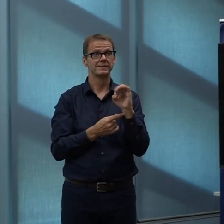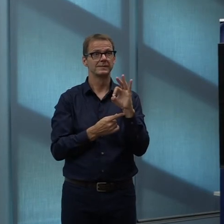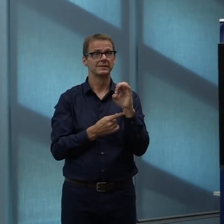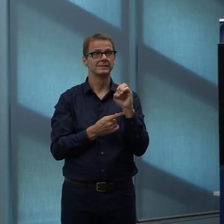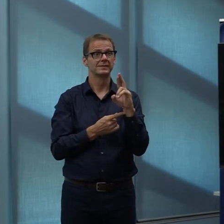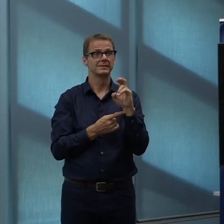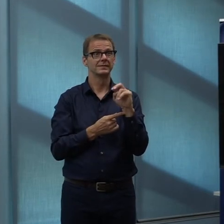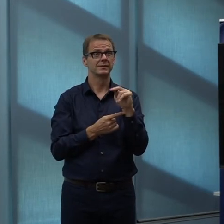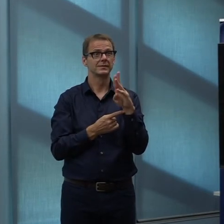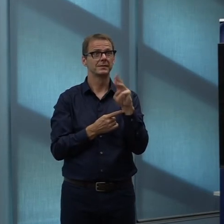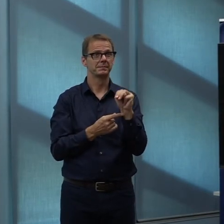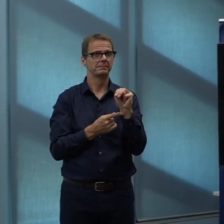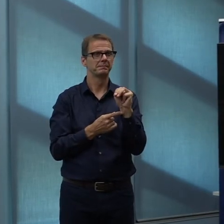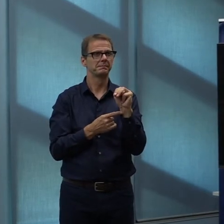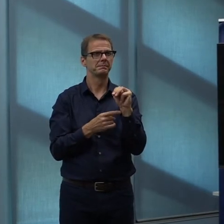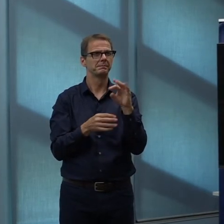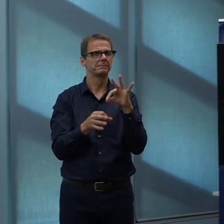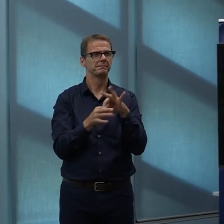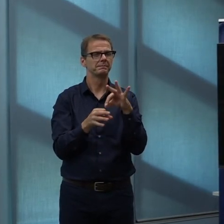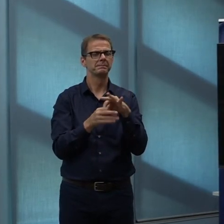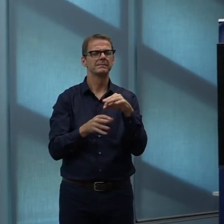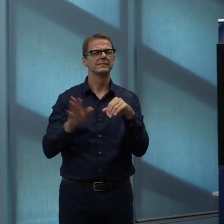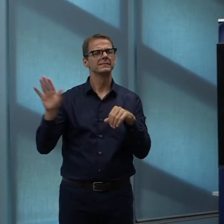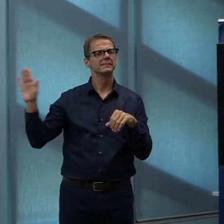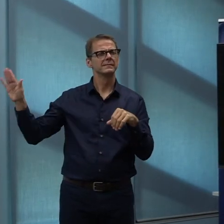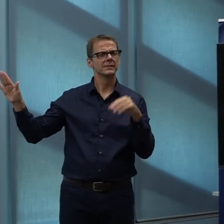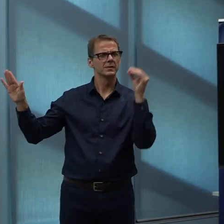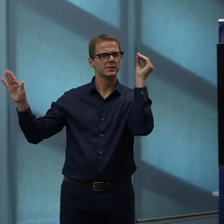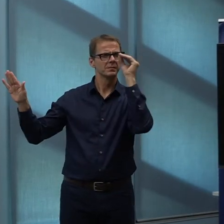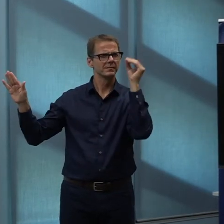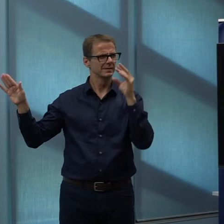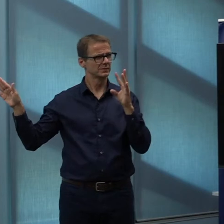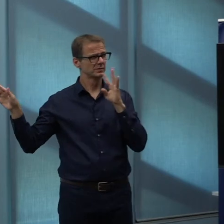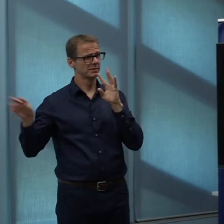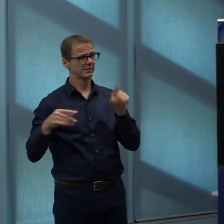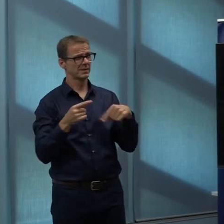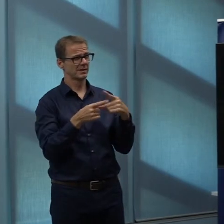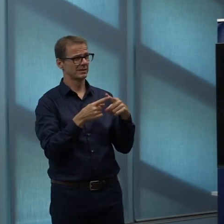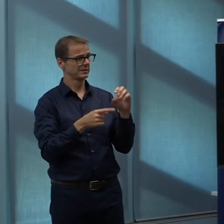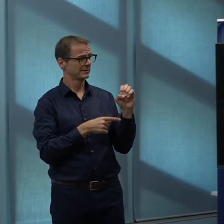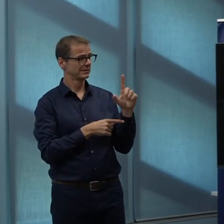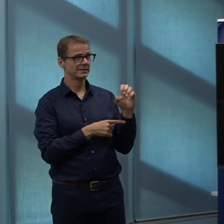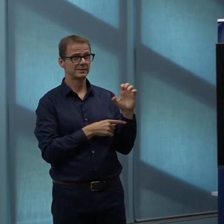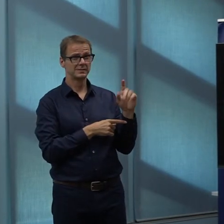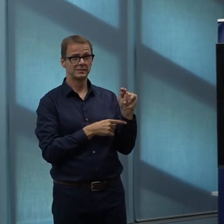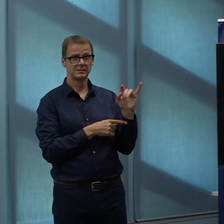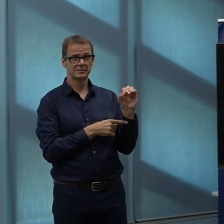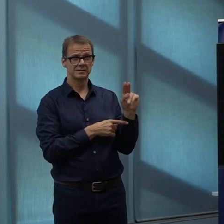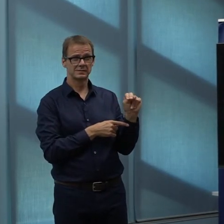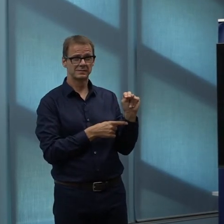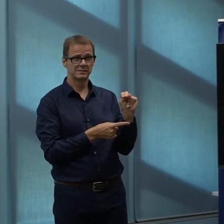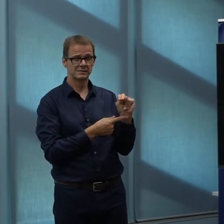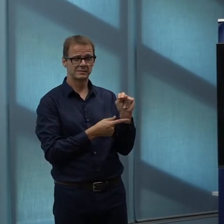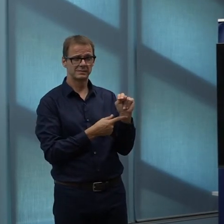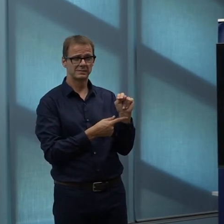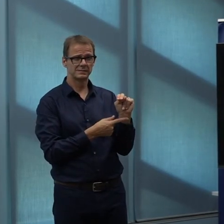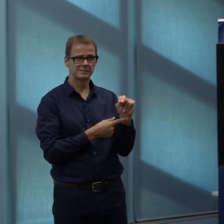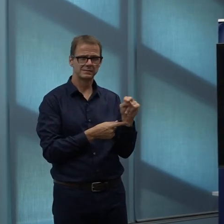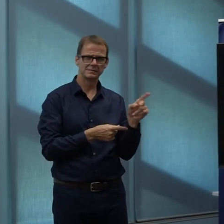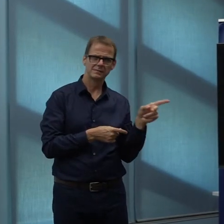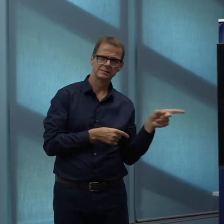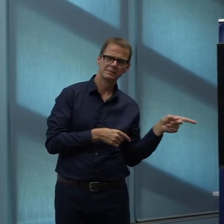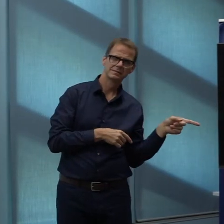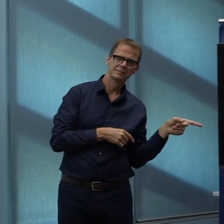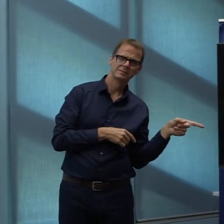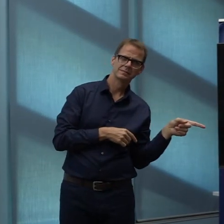So the changes to the Local Authorities Elections Act? Even a 30,000-foot level take on where they're going